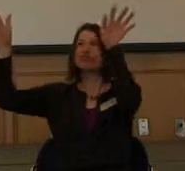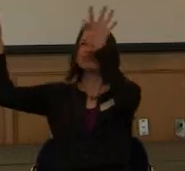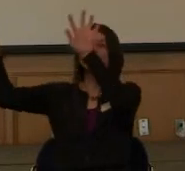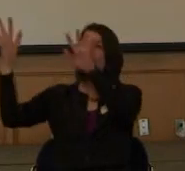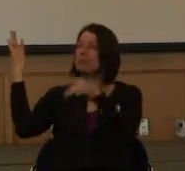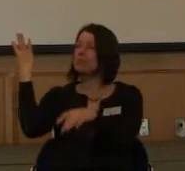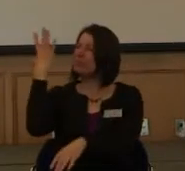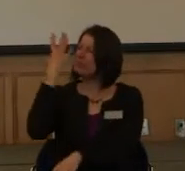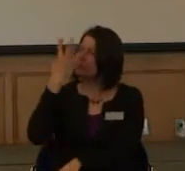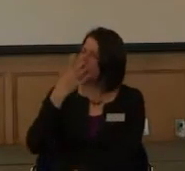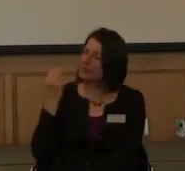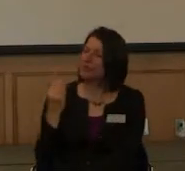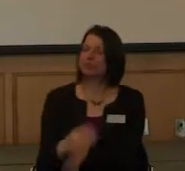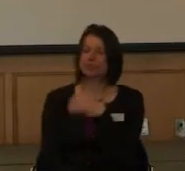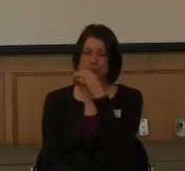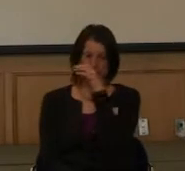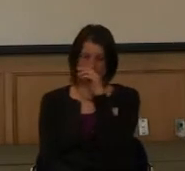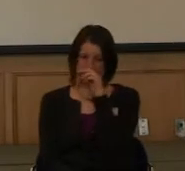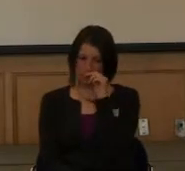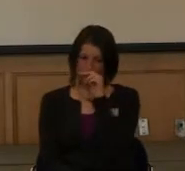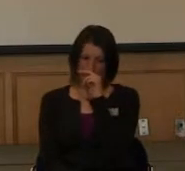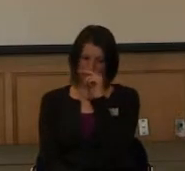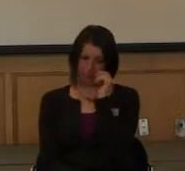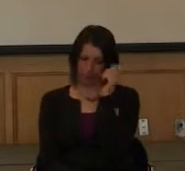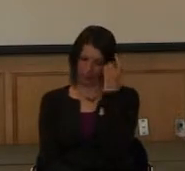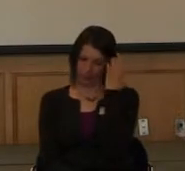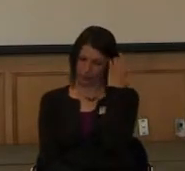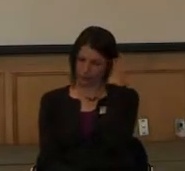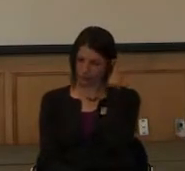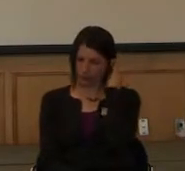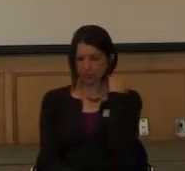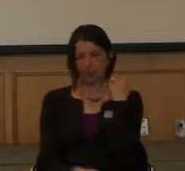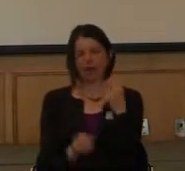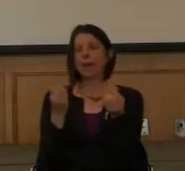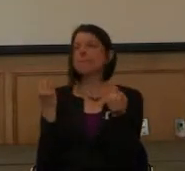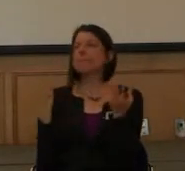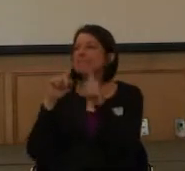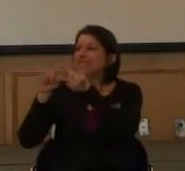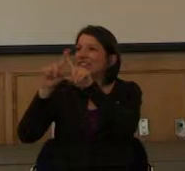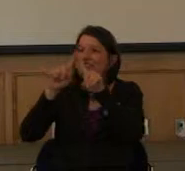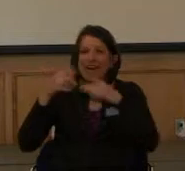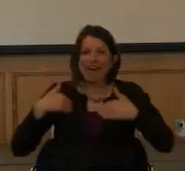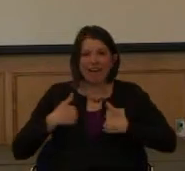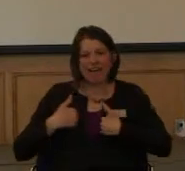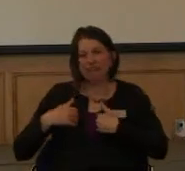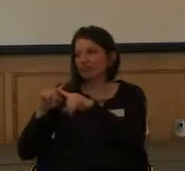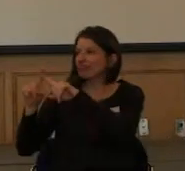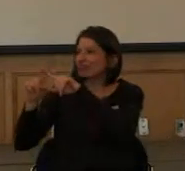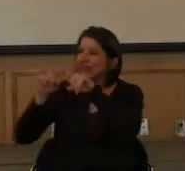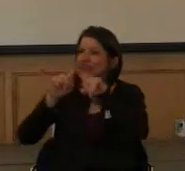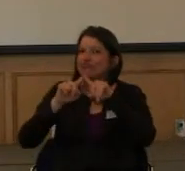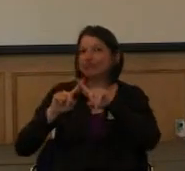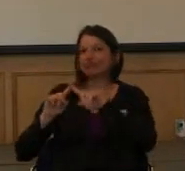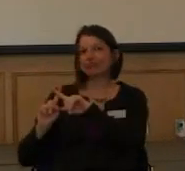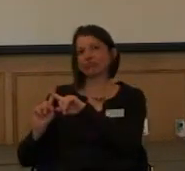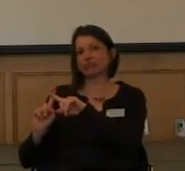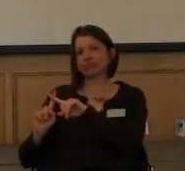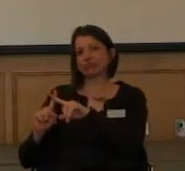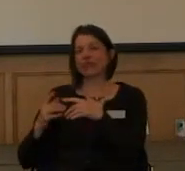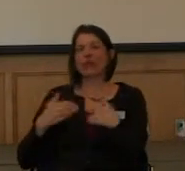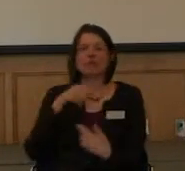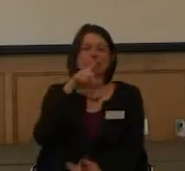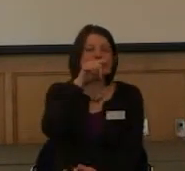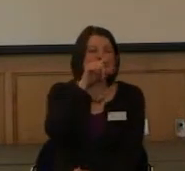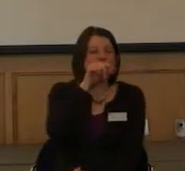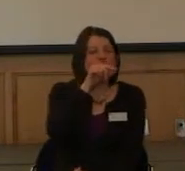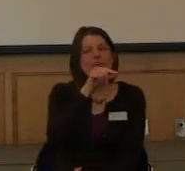got all this great stuff to just go and look at. Lots of different kinds of animals. You know, we have orioles,